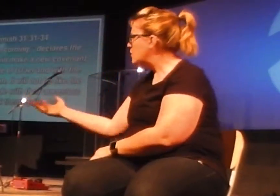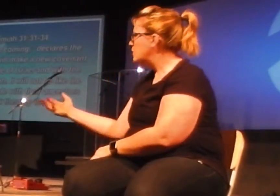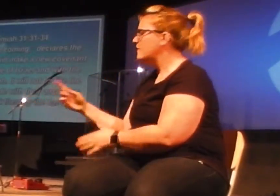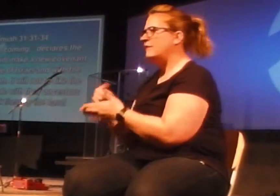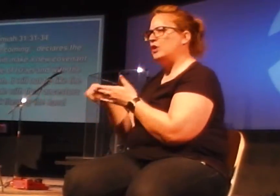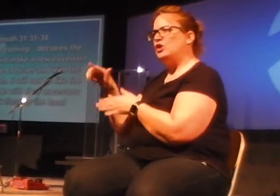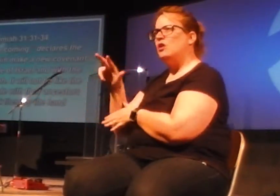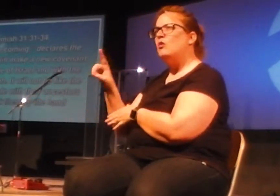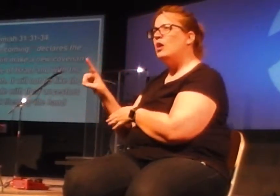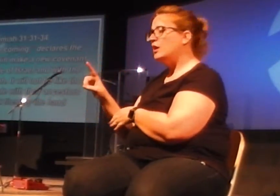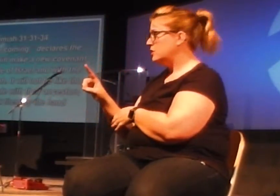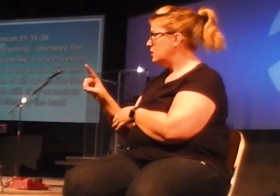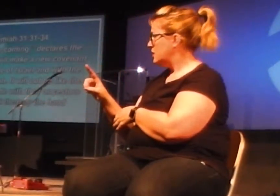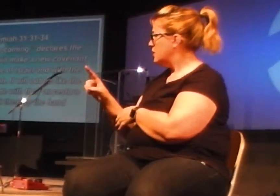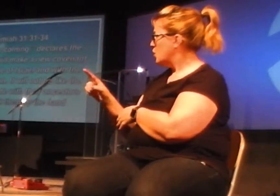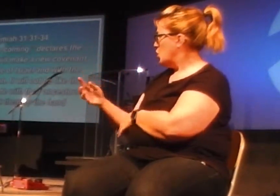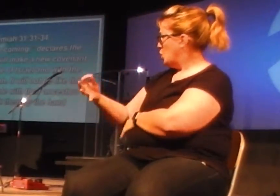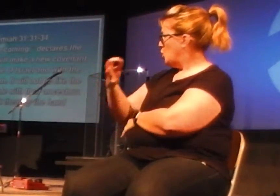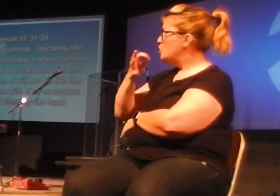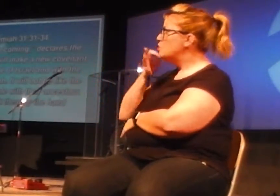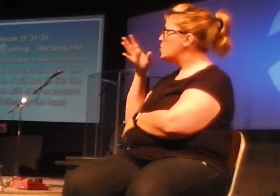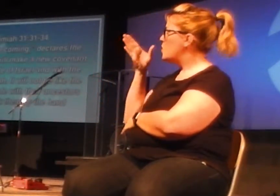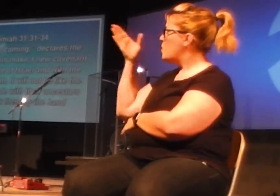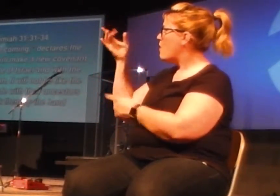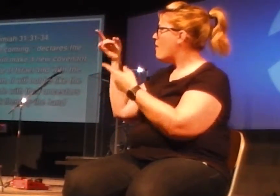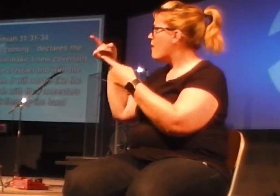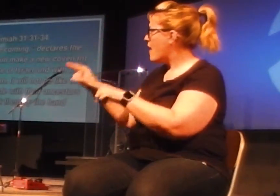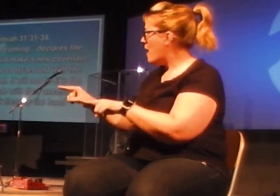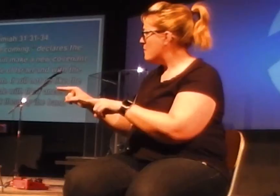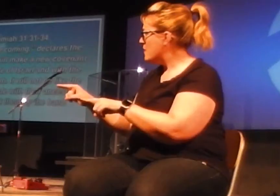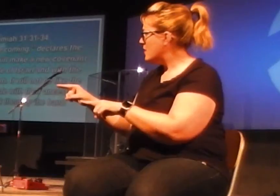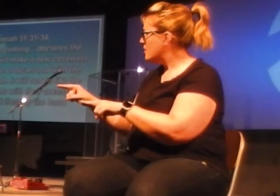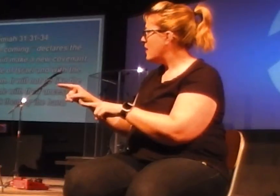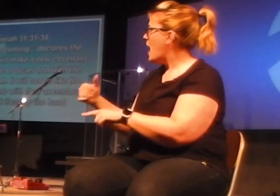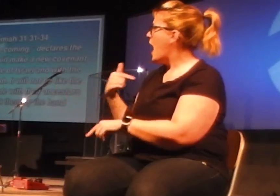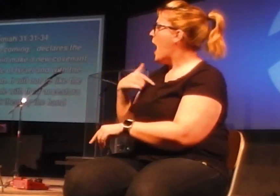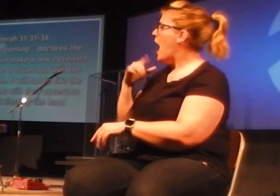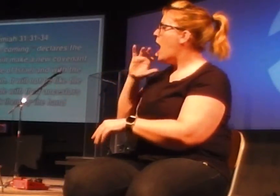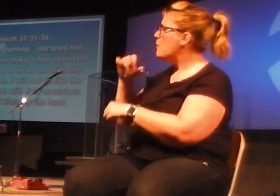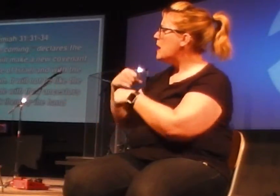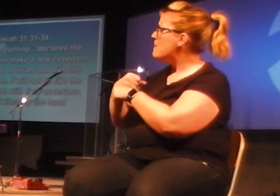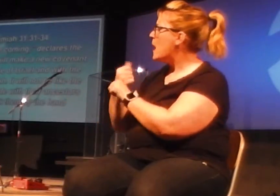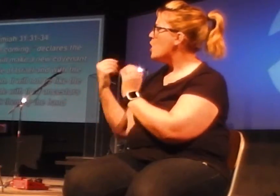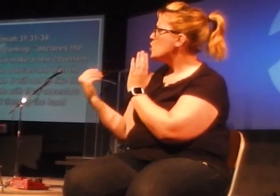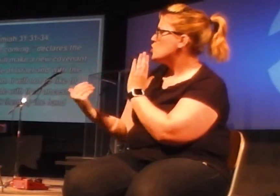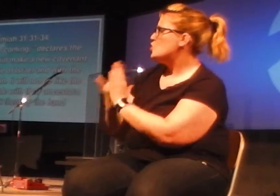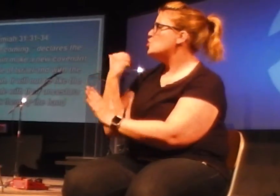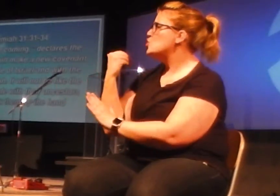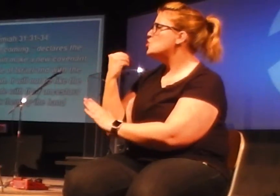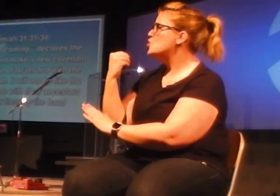the days are coming, declares the Lord, when I will make a new covenant